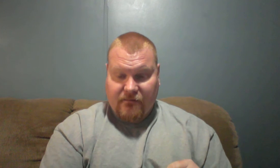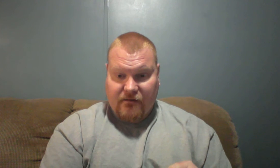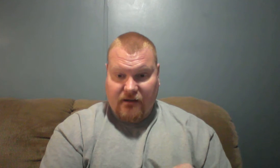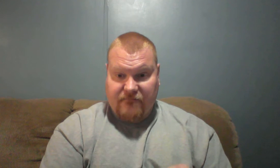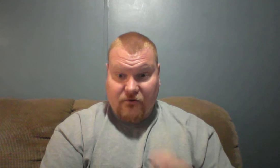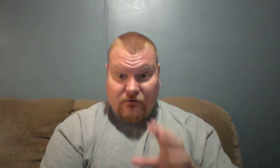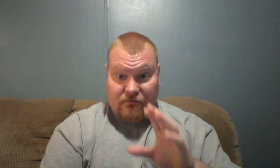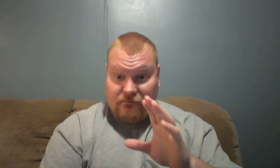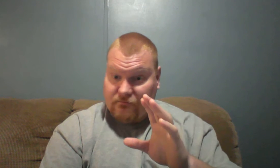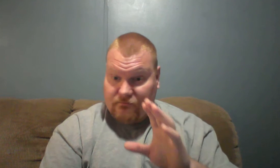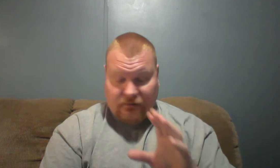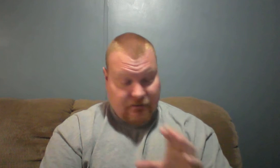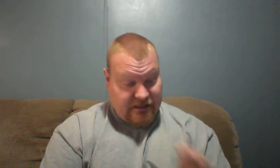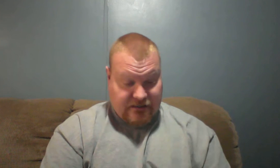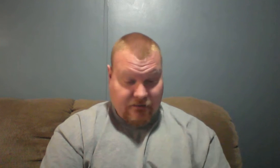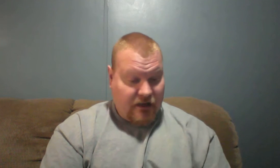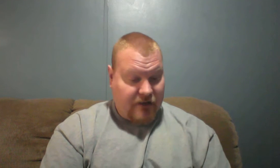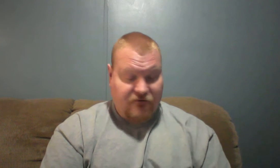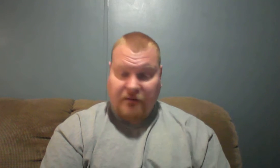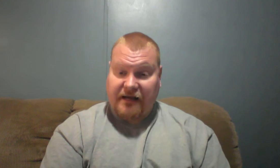If you're, let tell you something, if your pastor